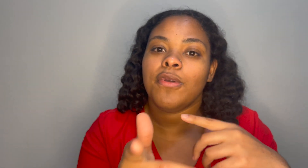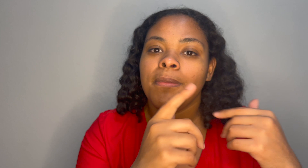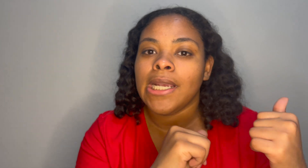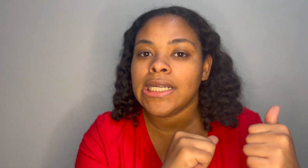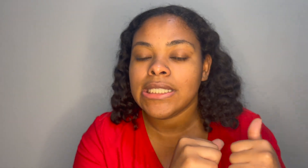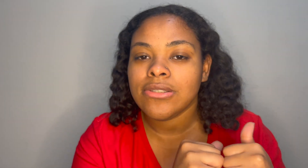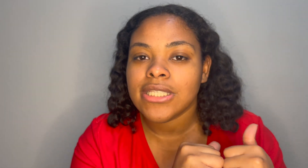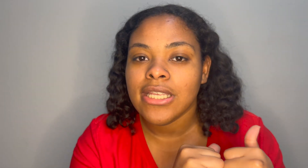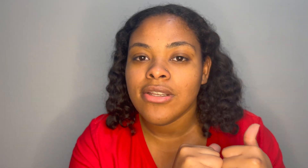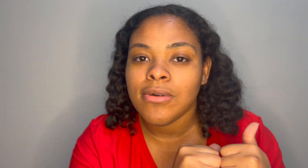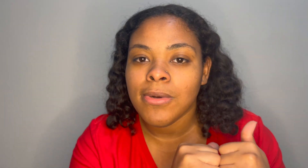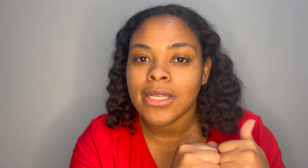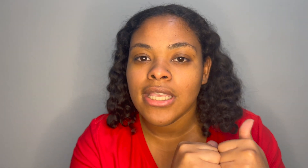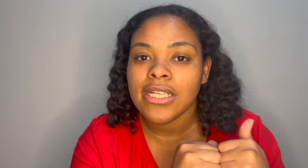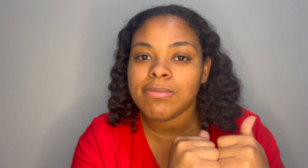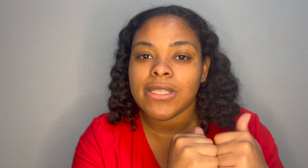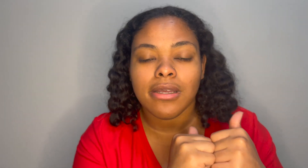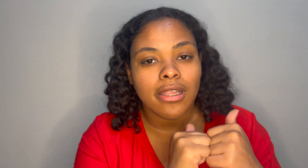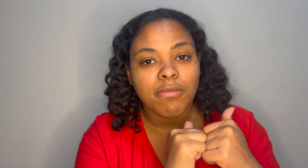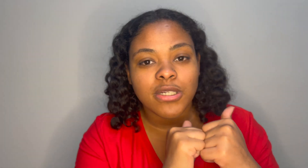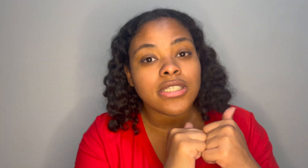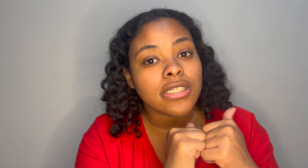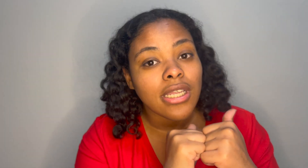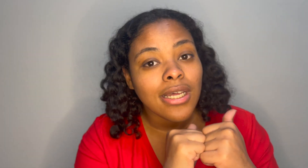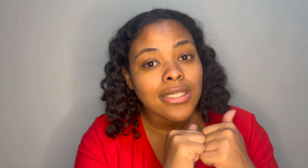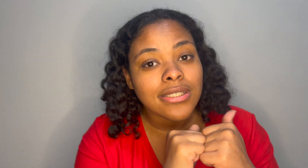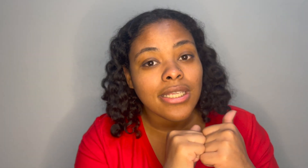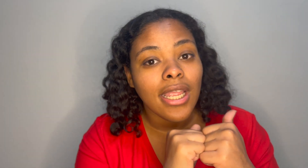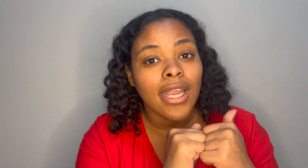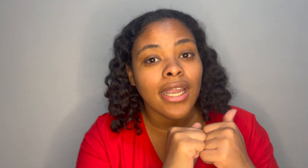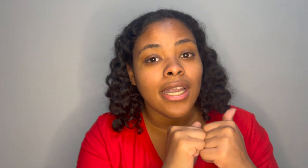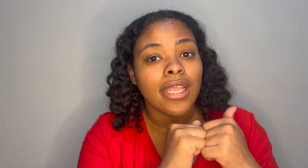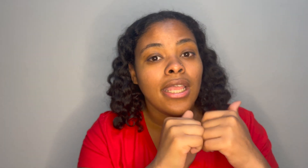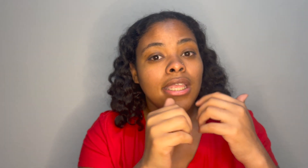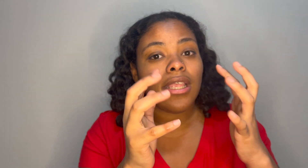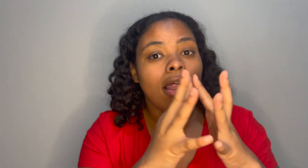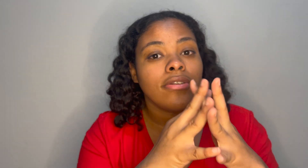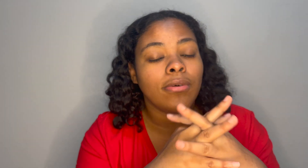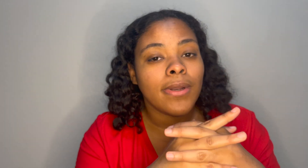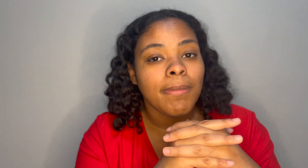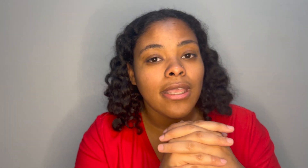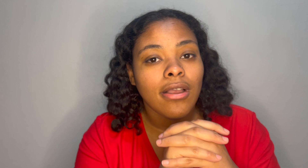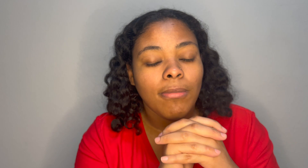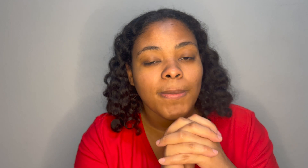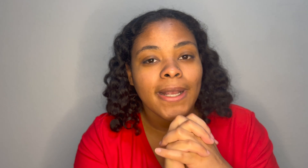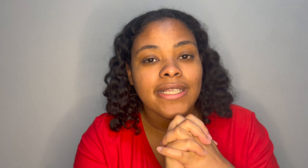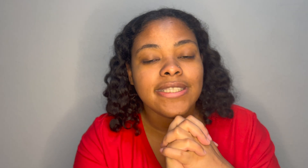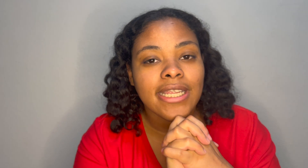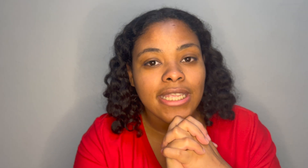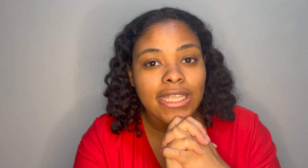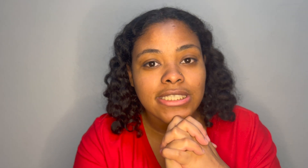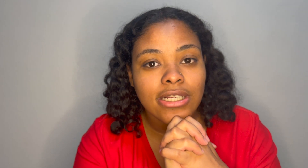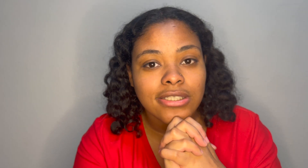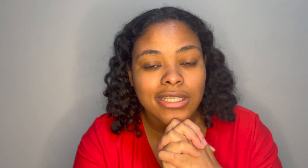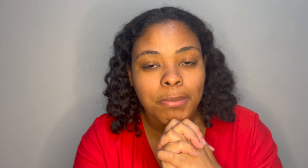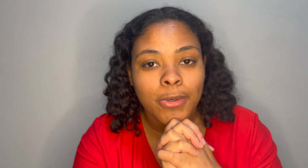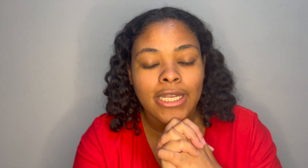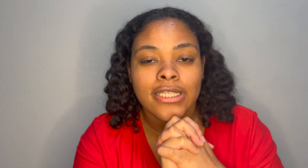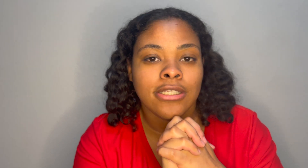you're married and you say you don't want kids but the other person does and y'all don't want to make a compromise that can get y'all separated so